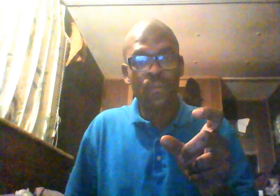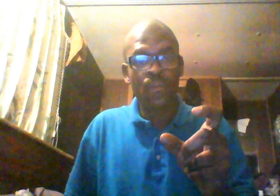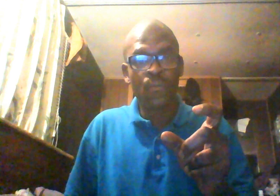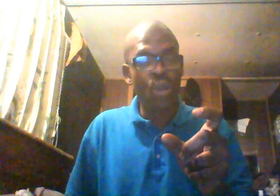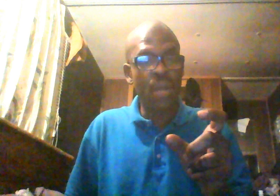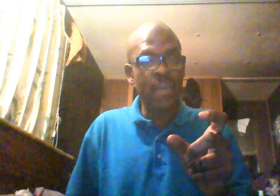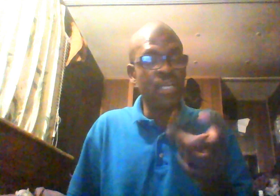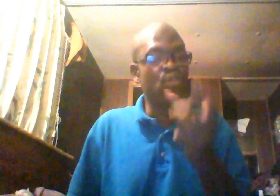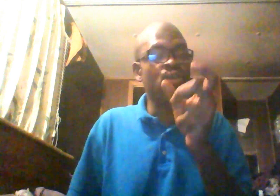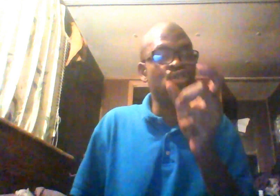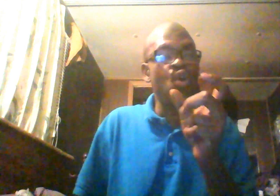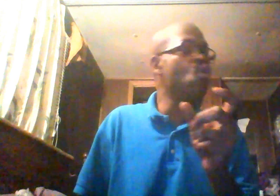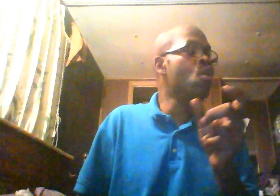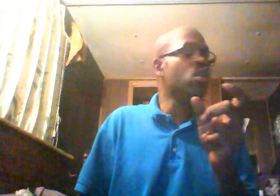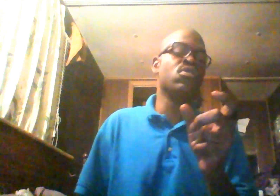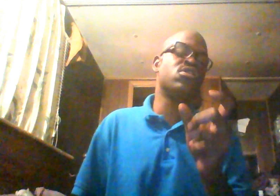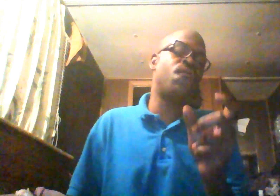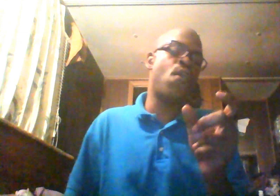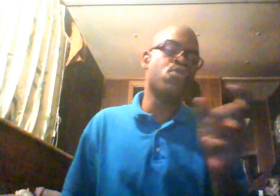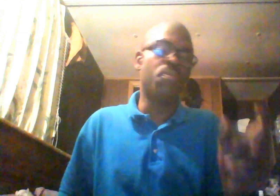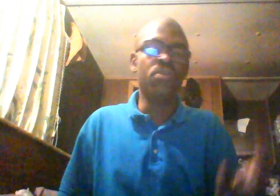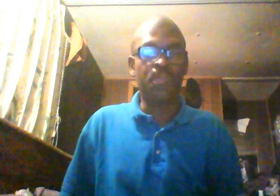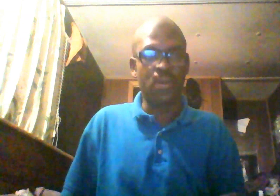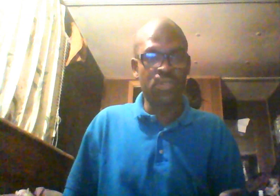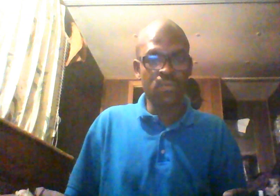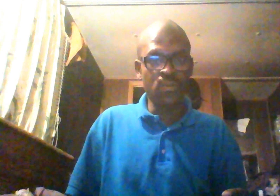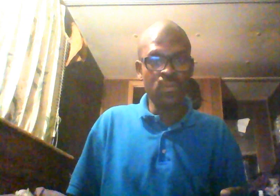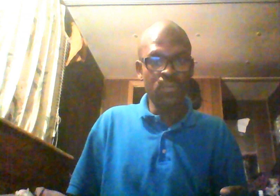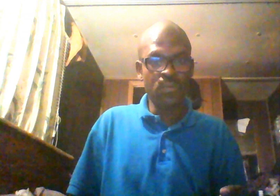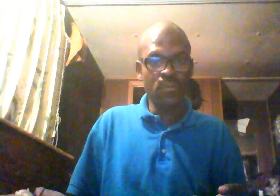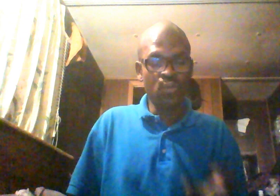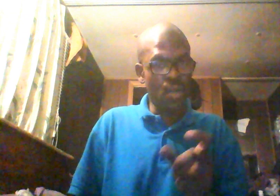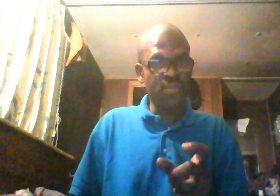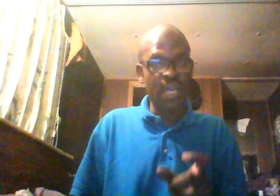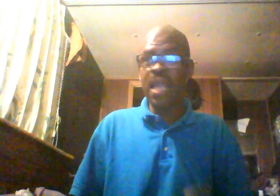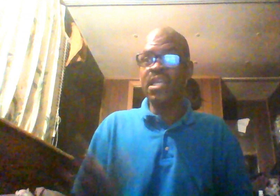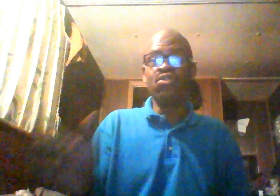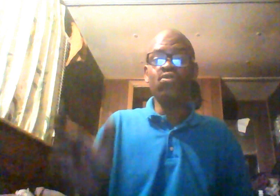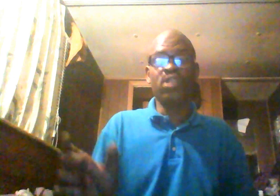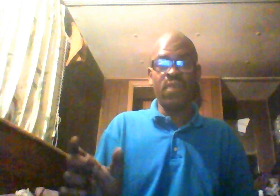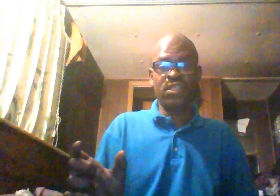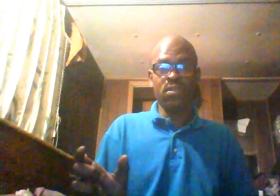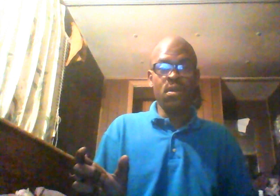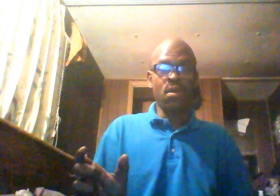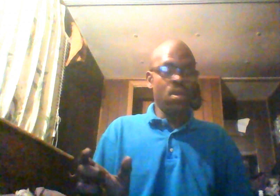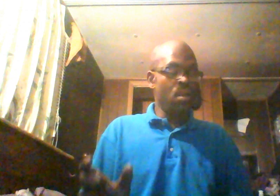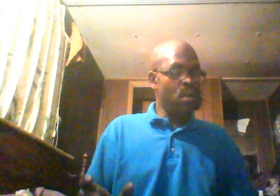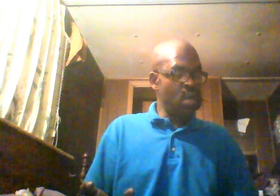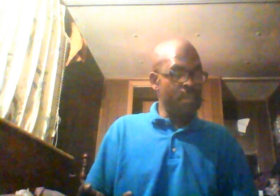You know what I mean? There's only so far you could push a person. You know what I'm saying? And, this new generation coming